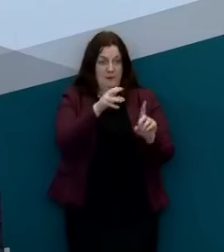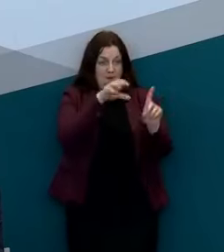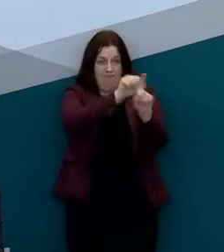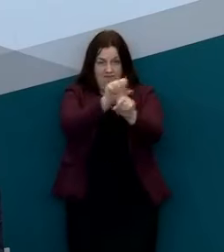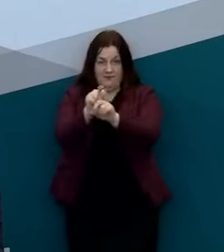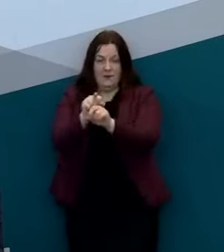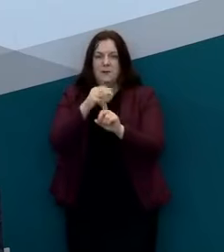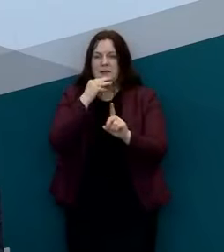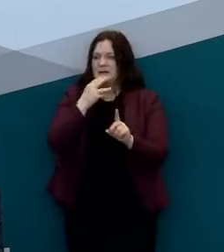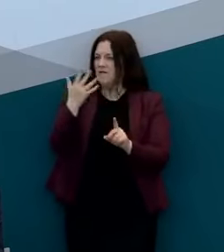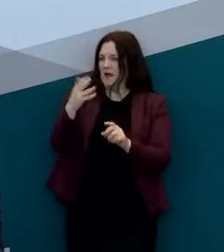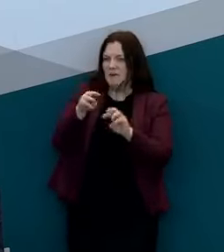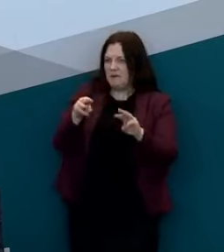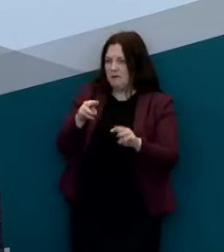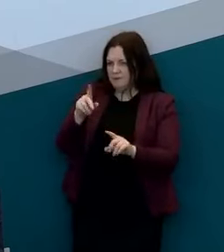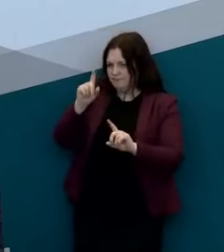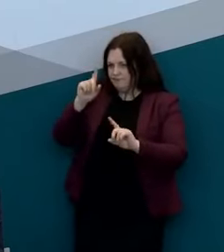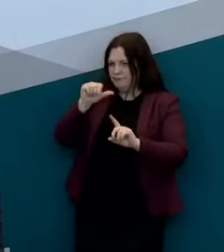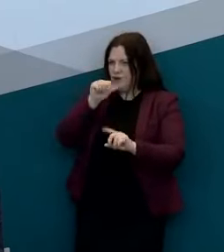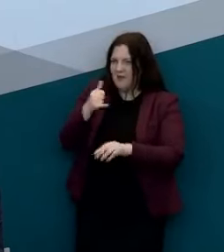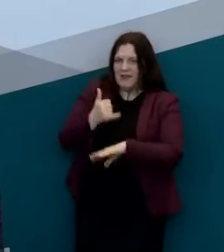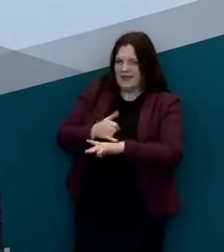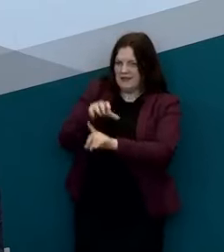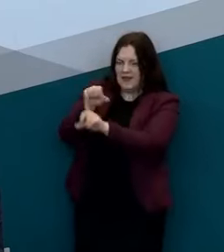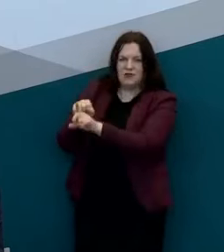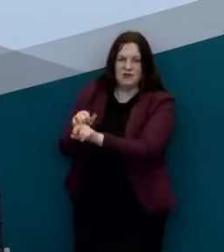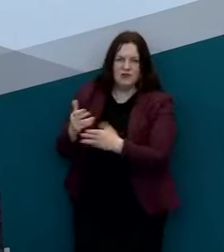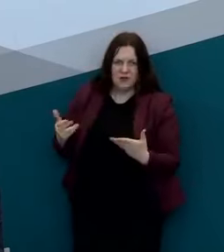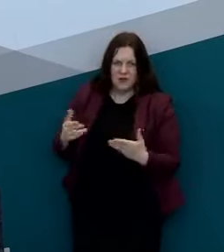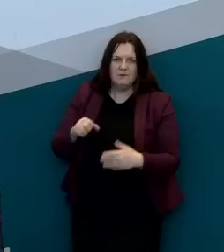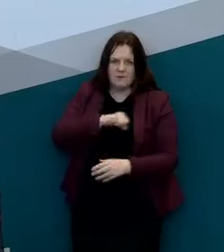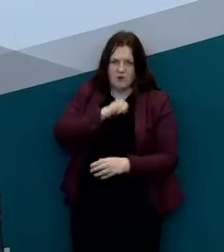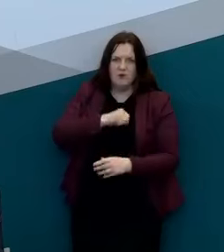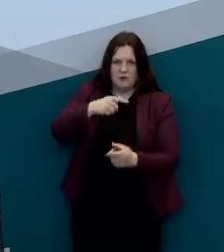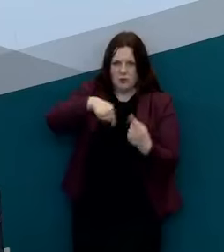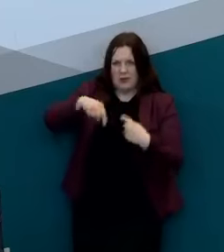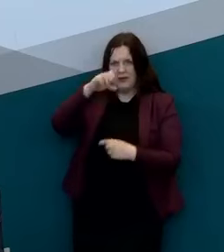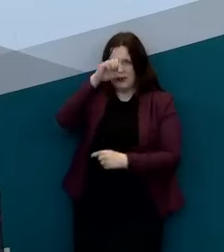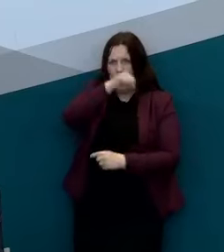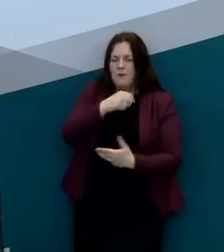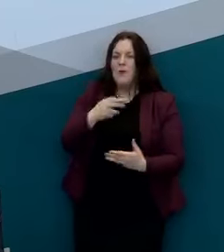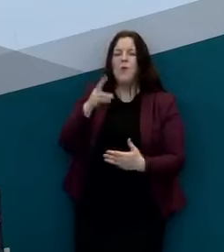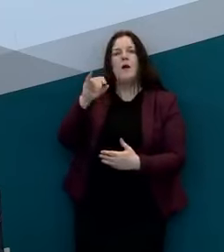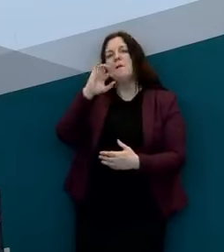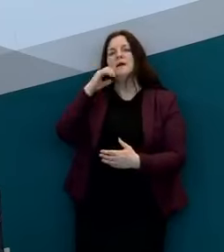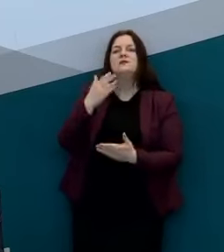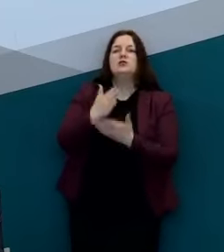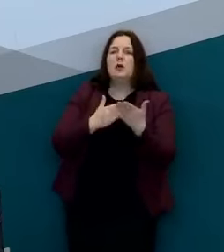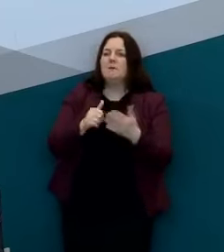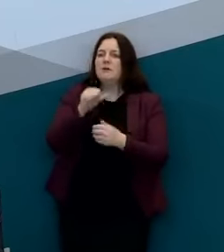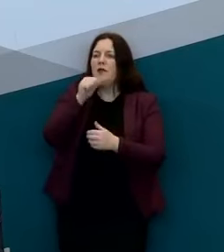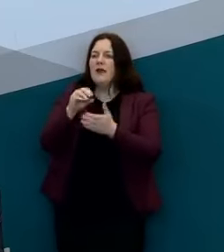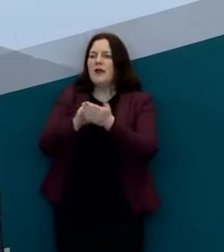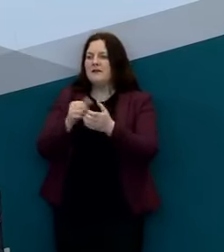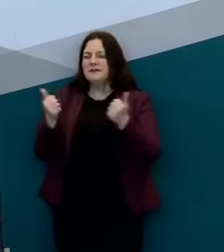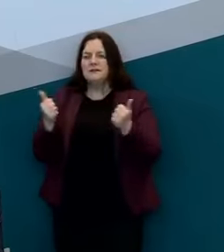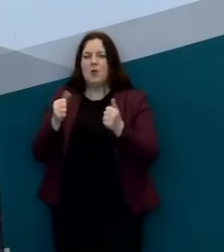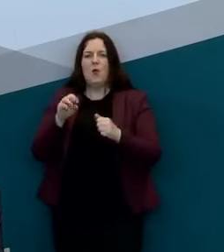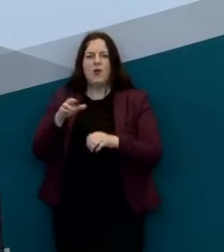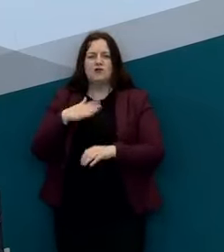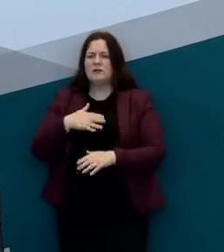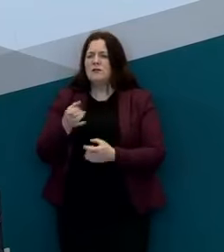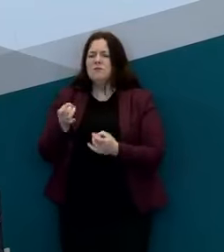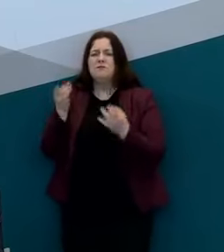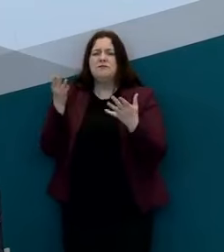that we don't detect most of them three or four cases because they're asymptomatic or their symptoms are so mild